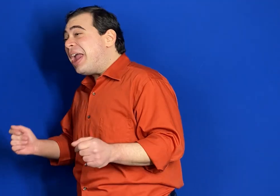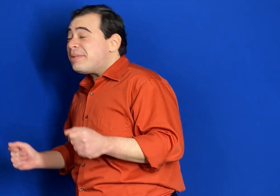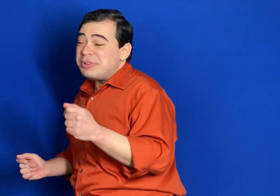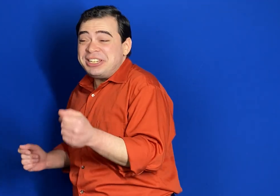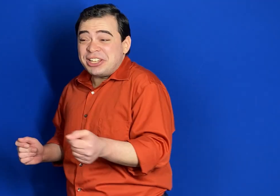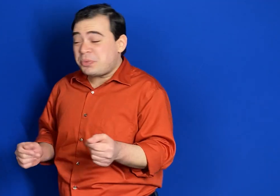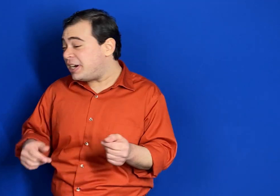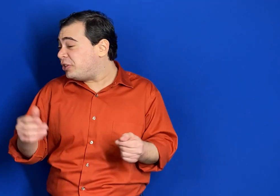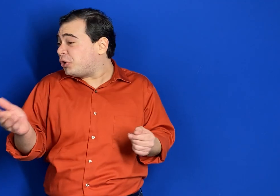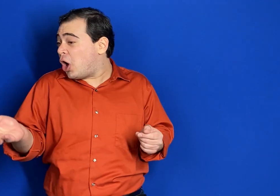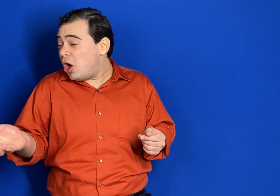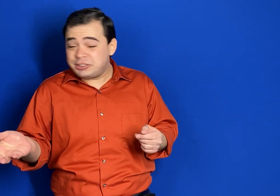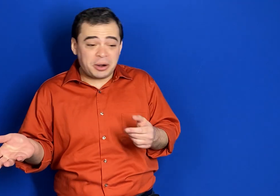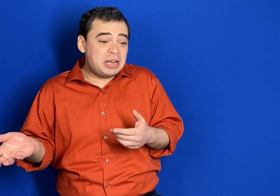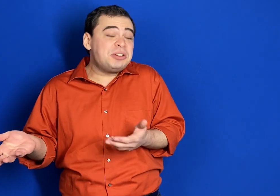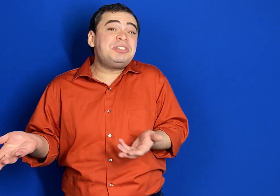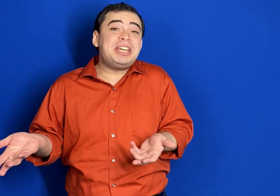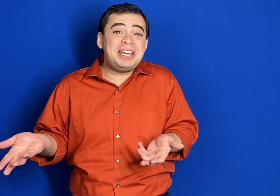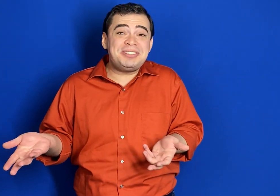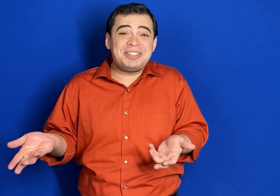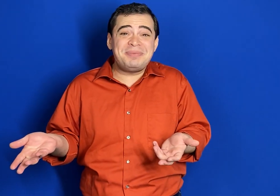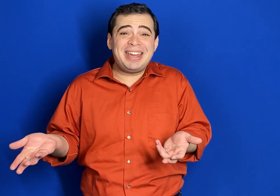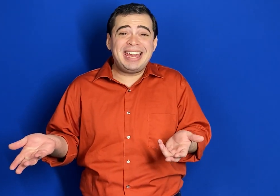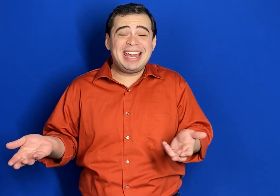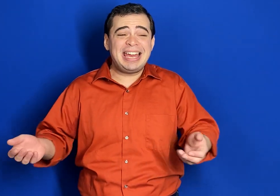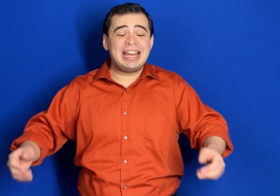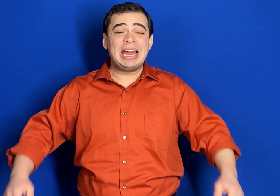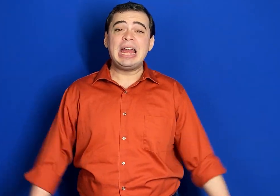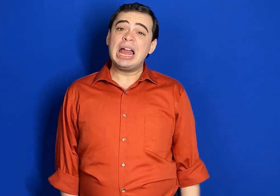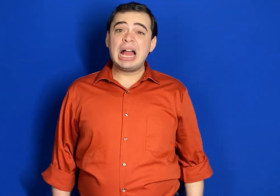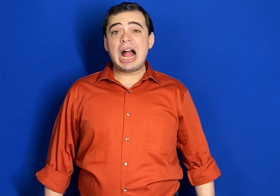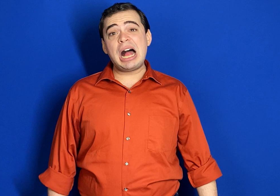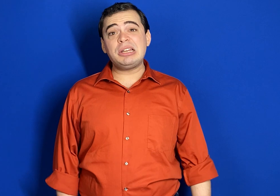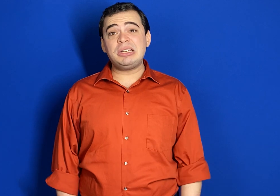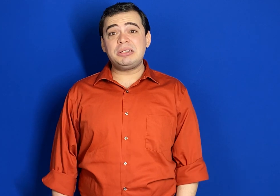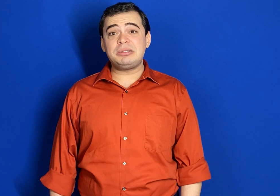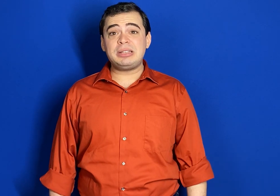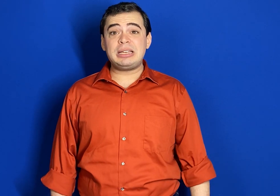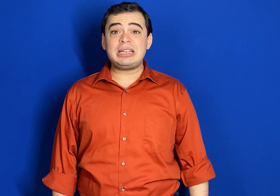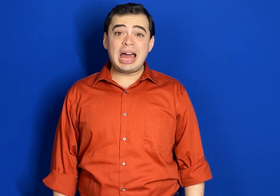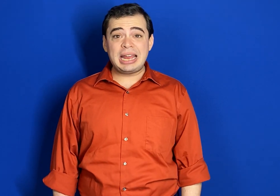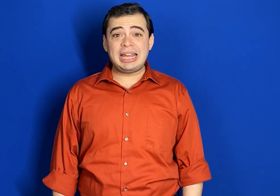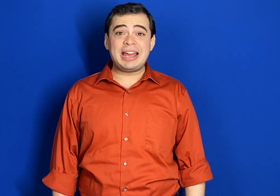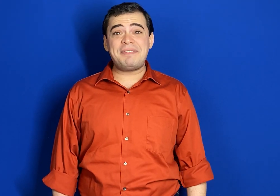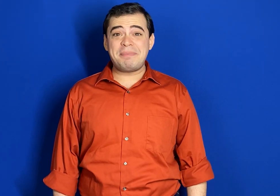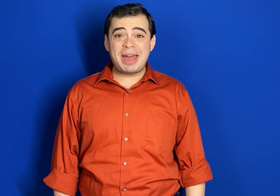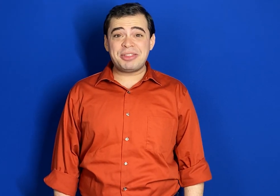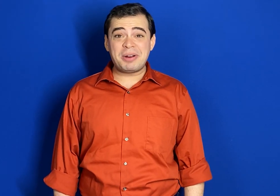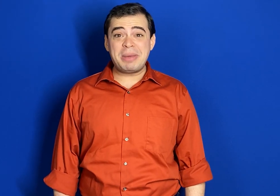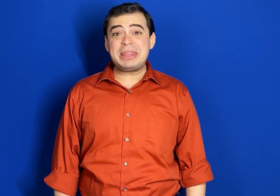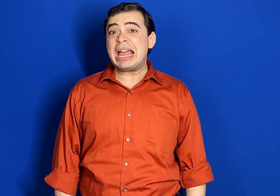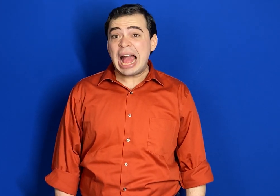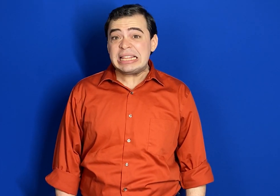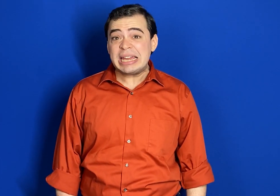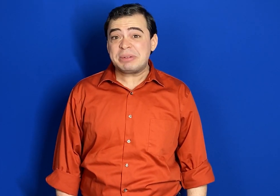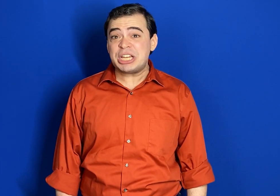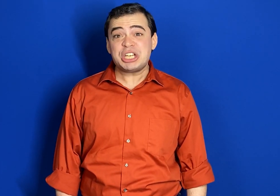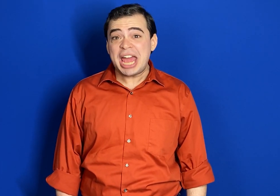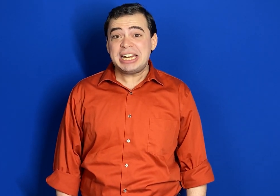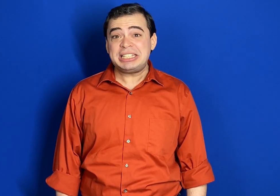can't predict when nature calls or hunger seizes me I'll use this honey of a bathroom in the goddamn kitchen anytime